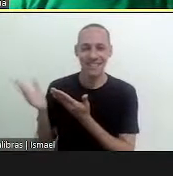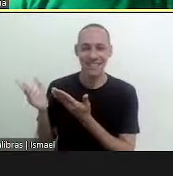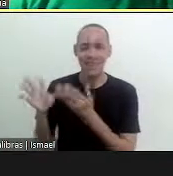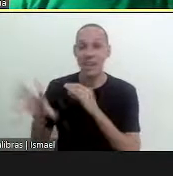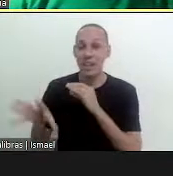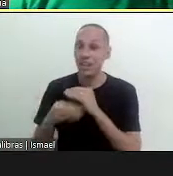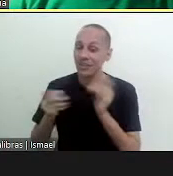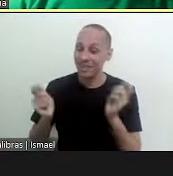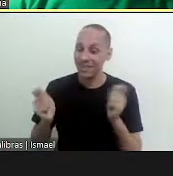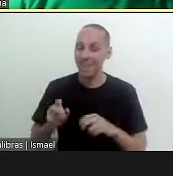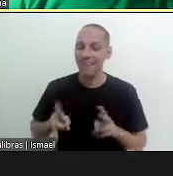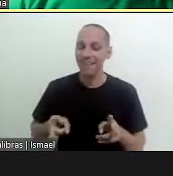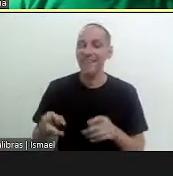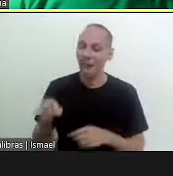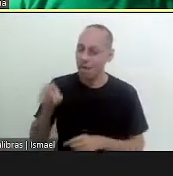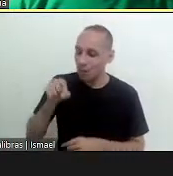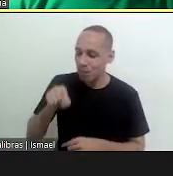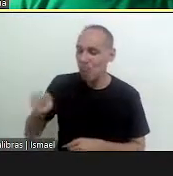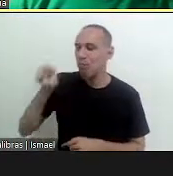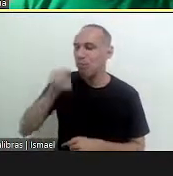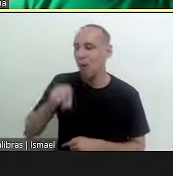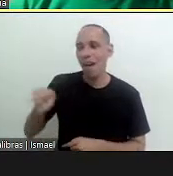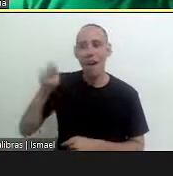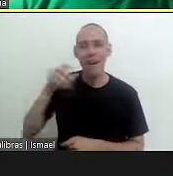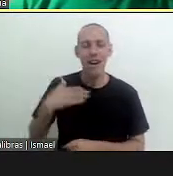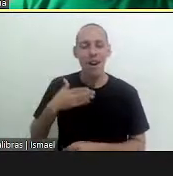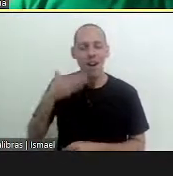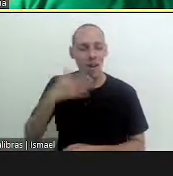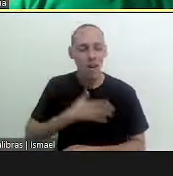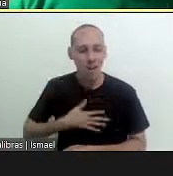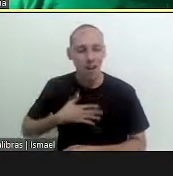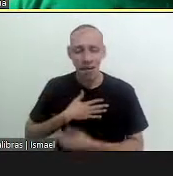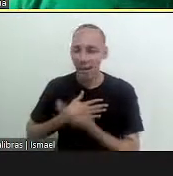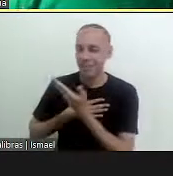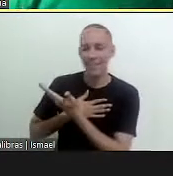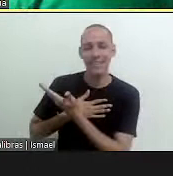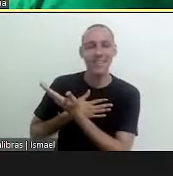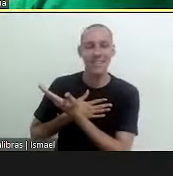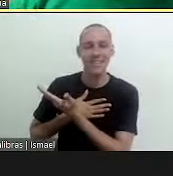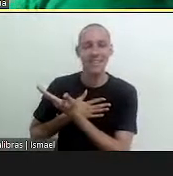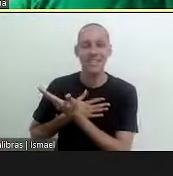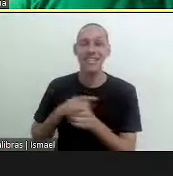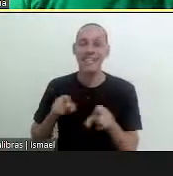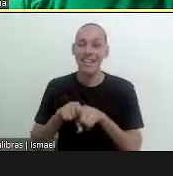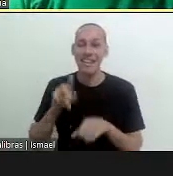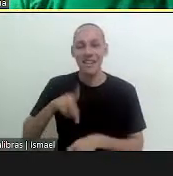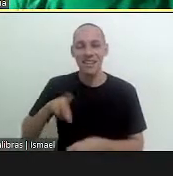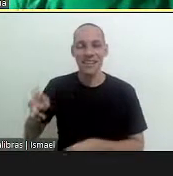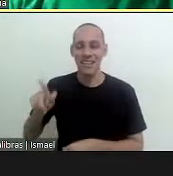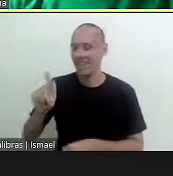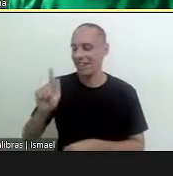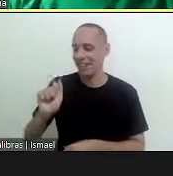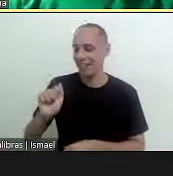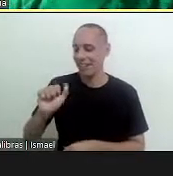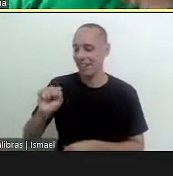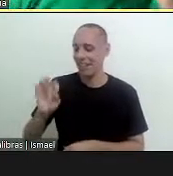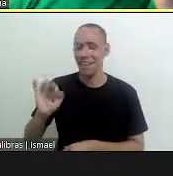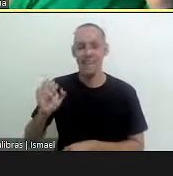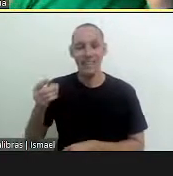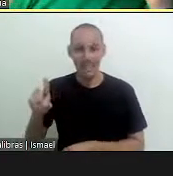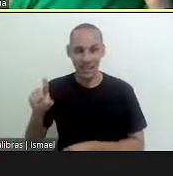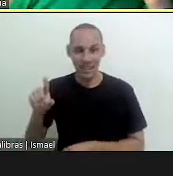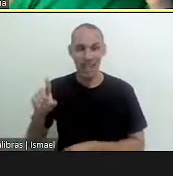and it is something which is always very inclusive i always like this example of a wheel and i bring professor